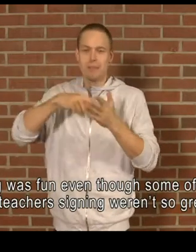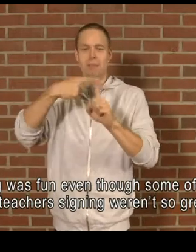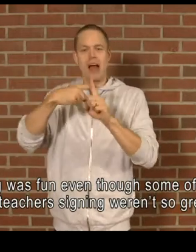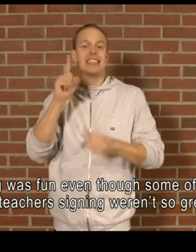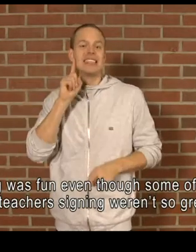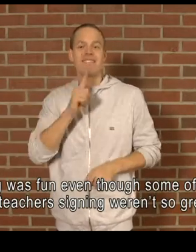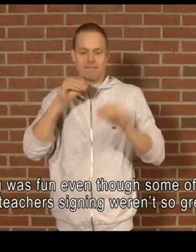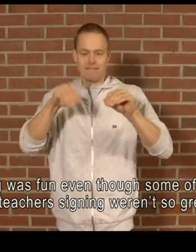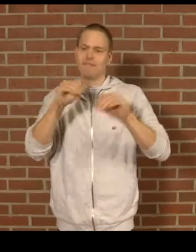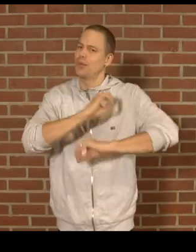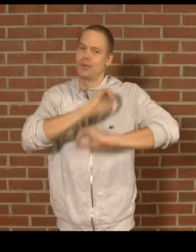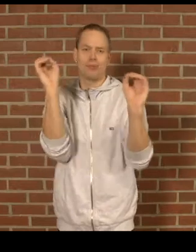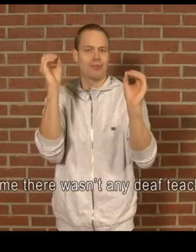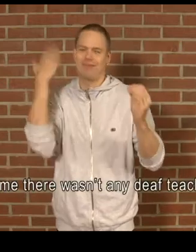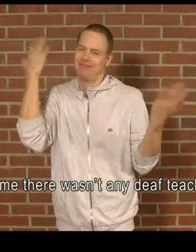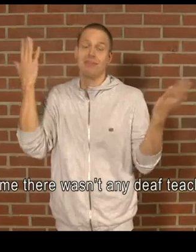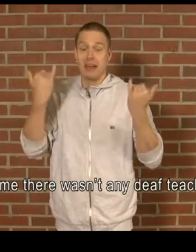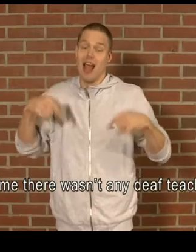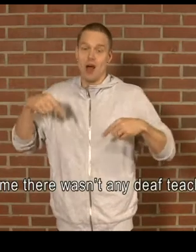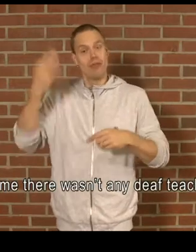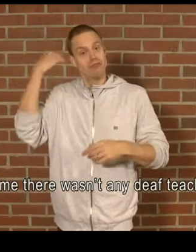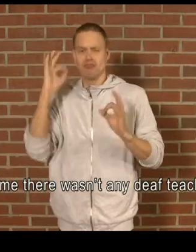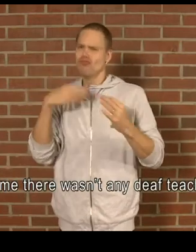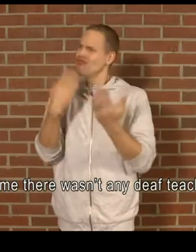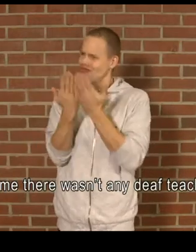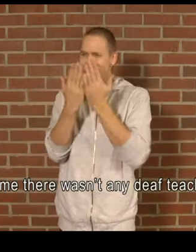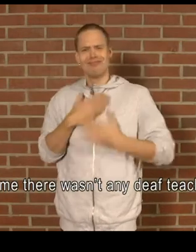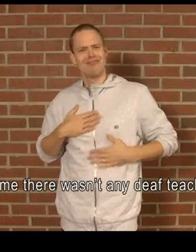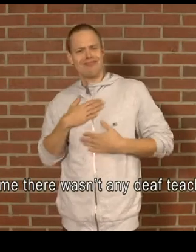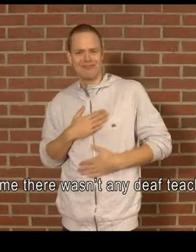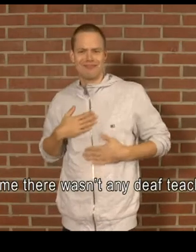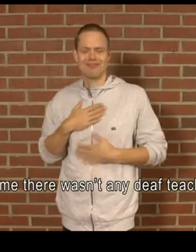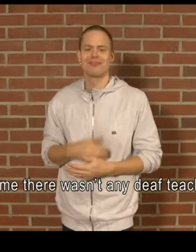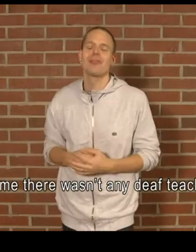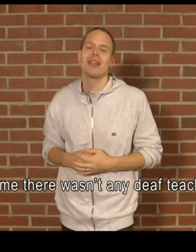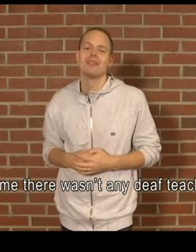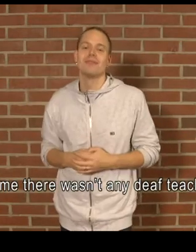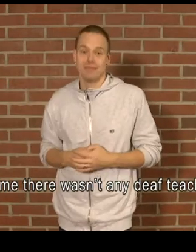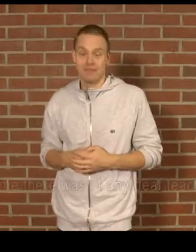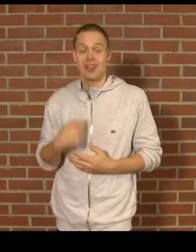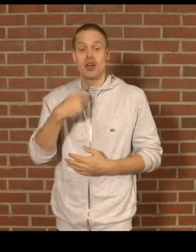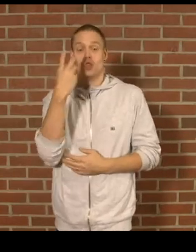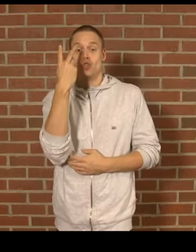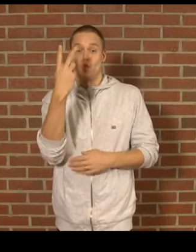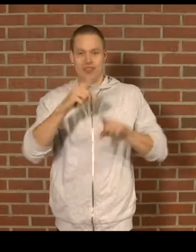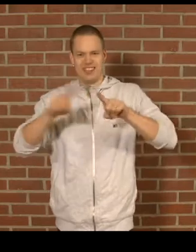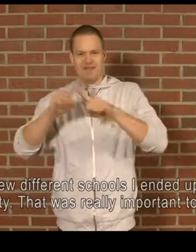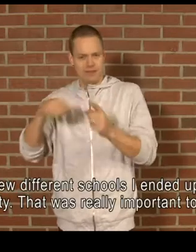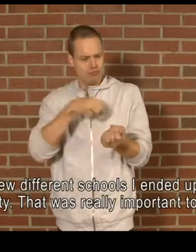something to cry about Cry baby, cry baby It ain't no rocket science Don't need a microphone to rock it We